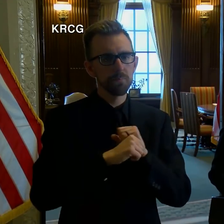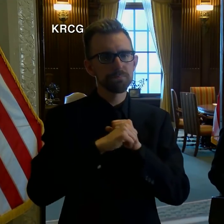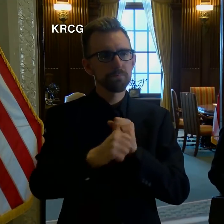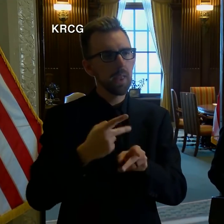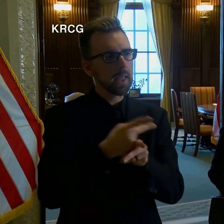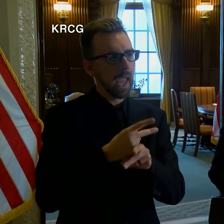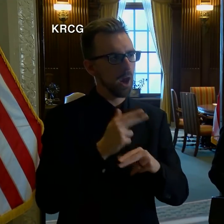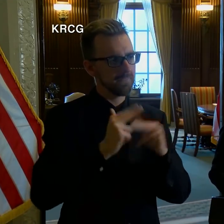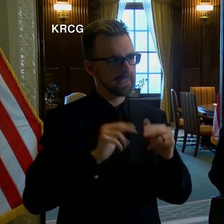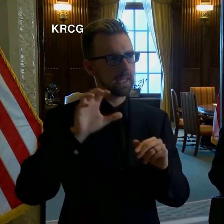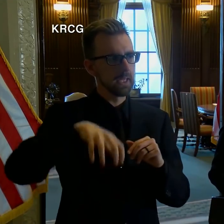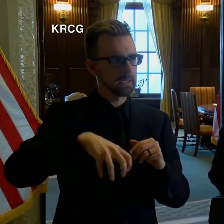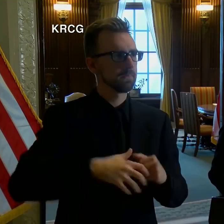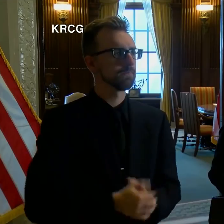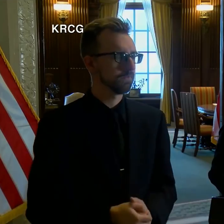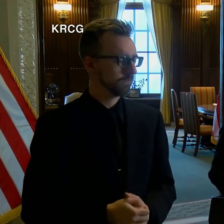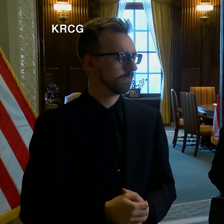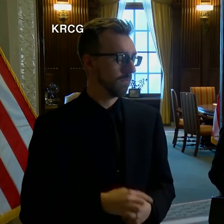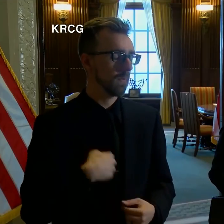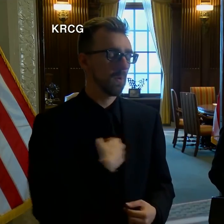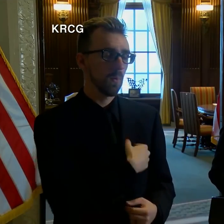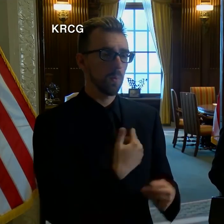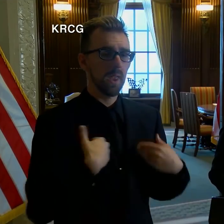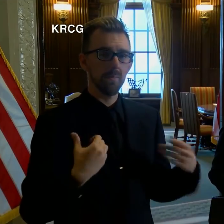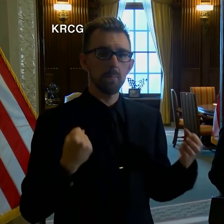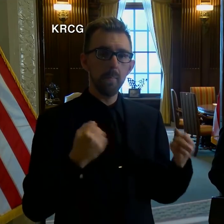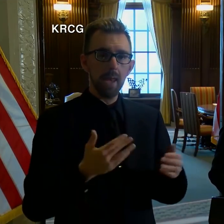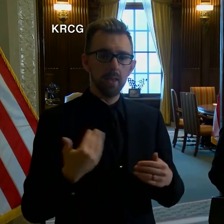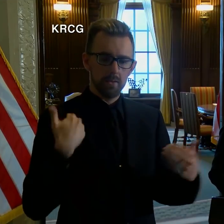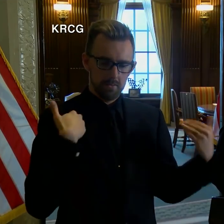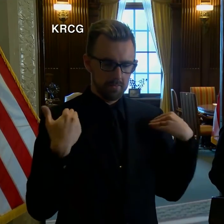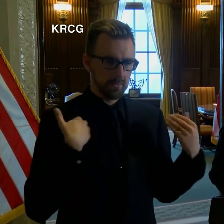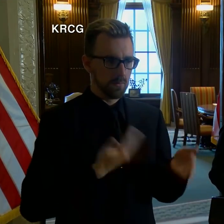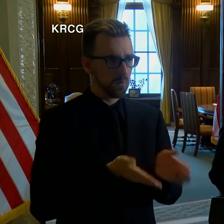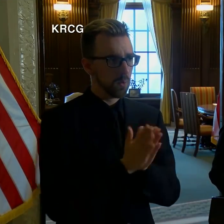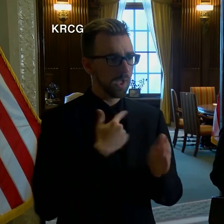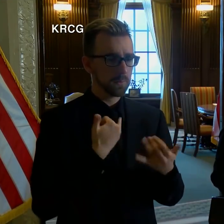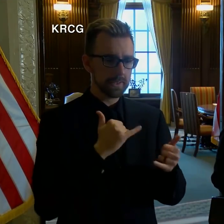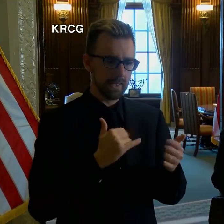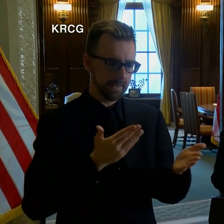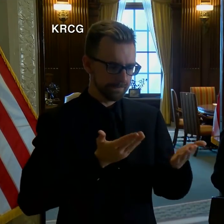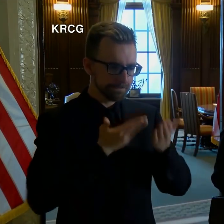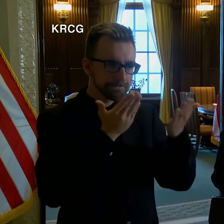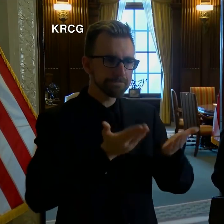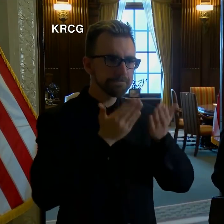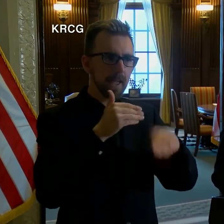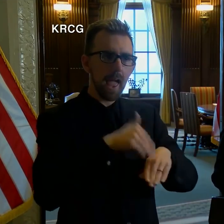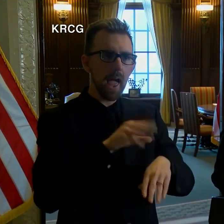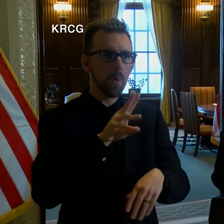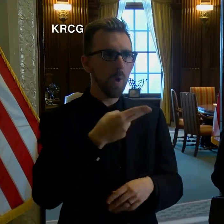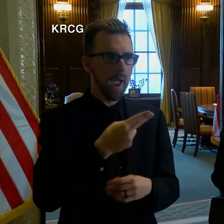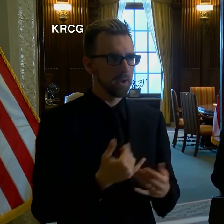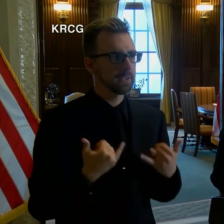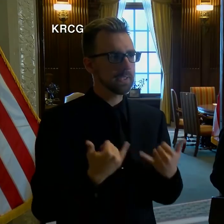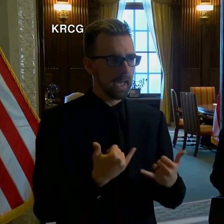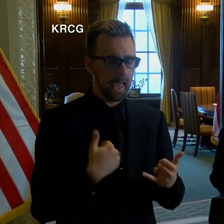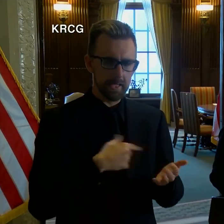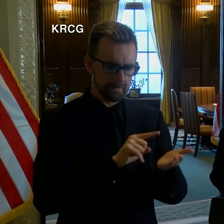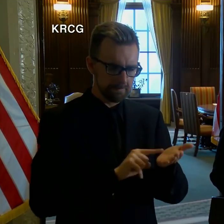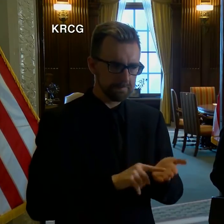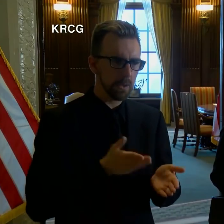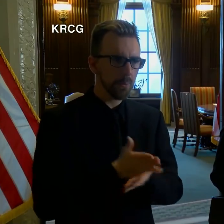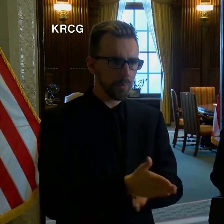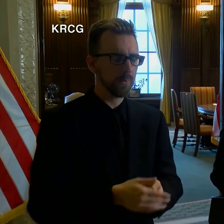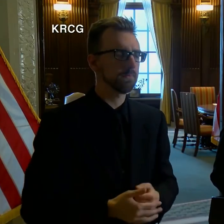facilities. We have a large number of requests that we are still working through at the warehouse today with